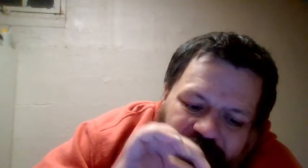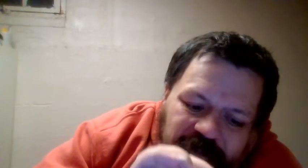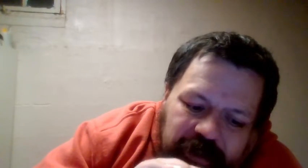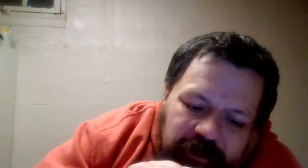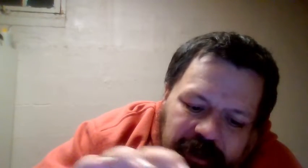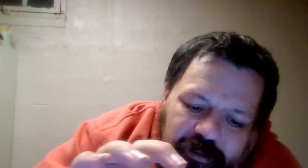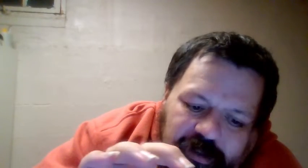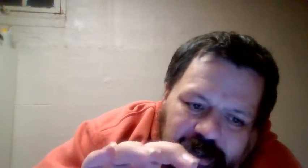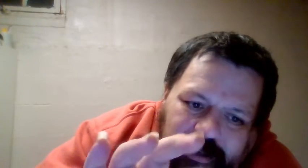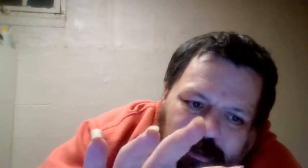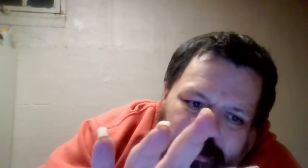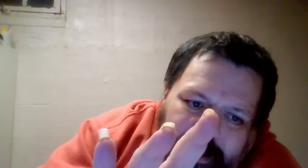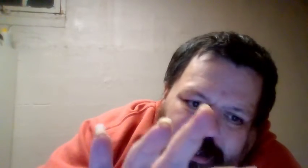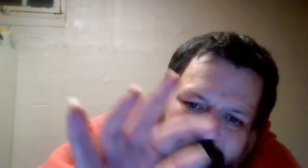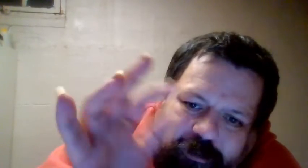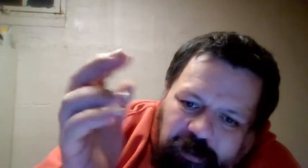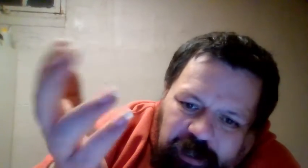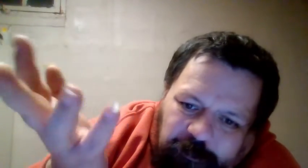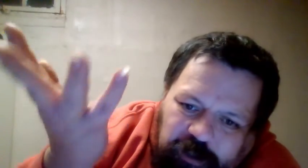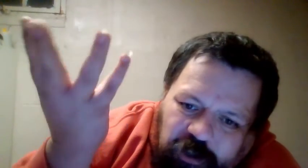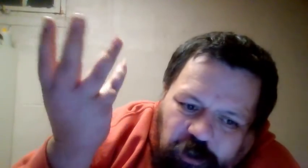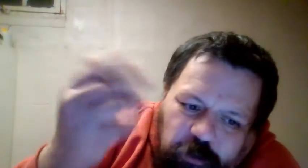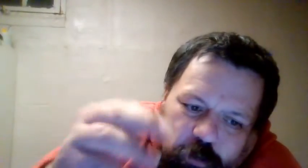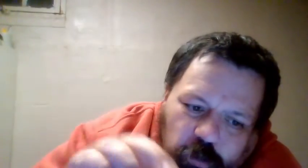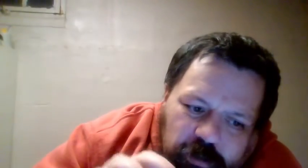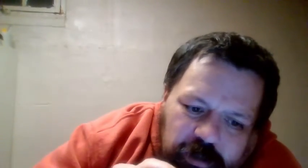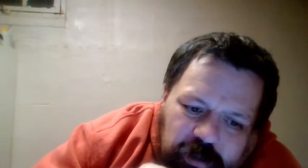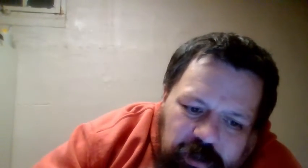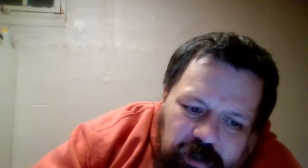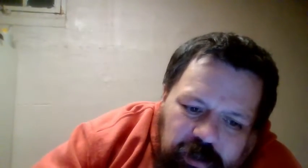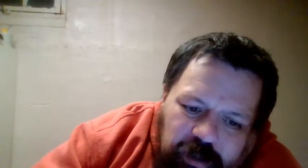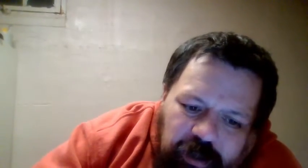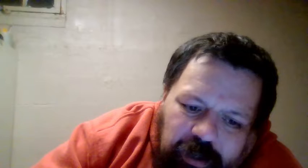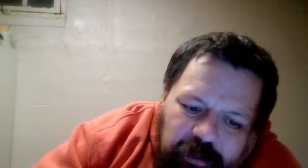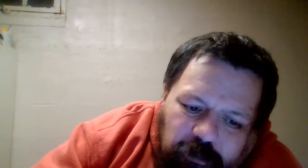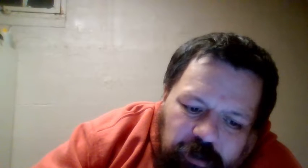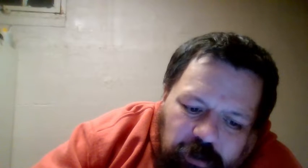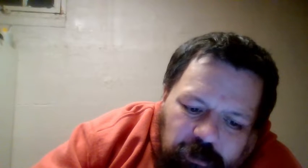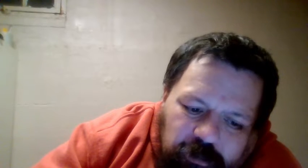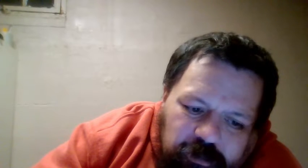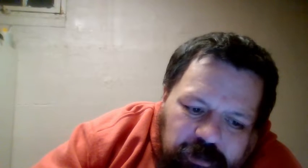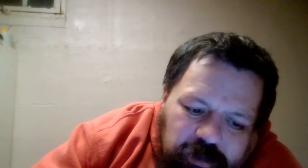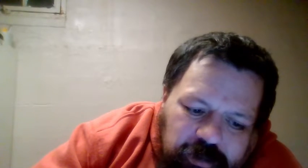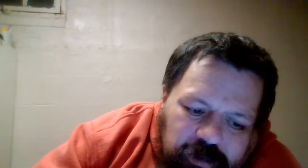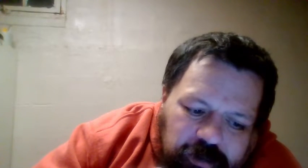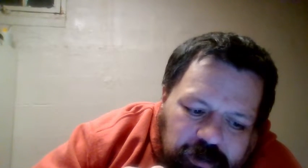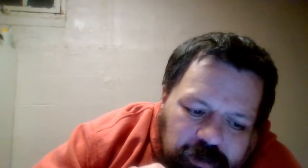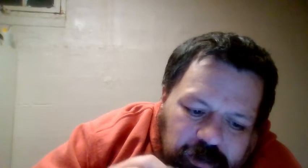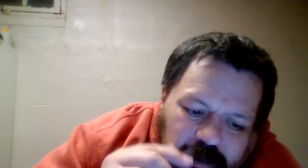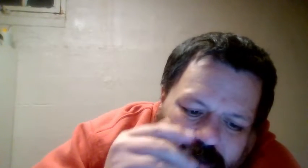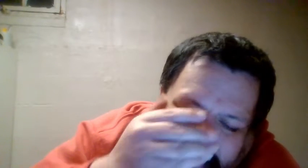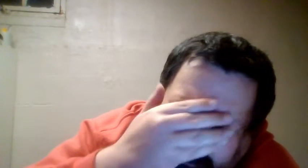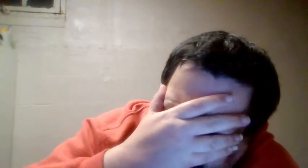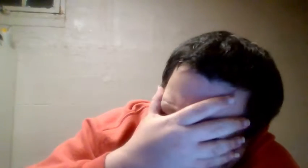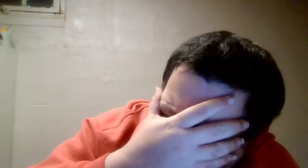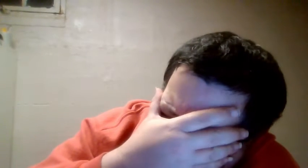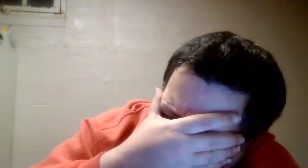figure it out, because I don't have a clue. I don't know. Oh, don't know.